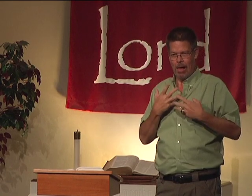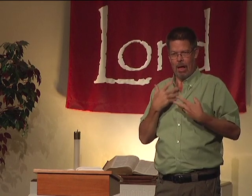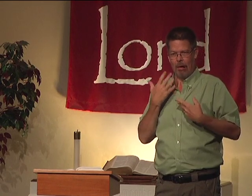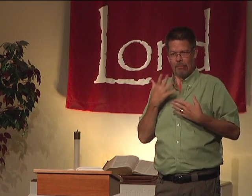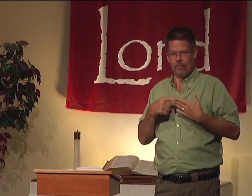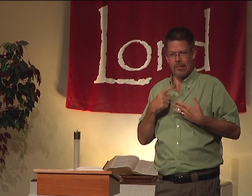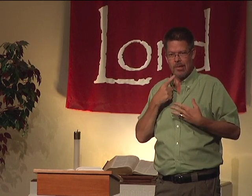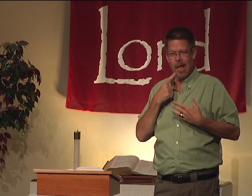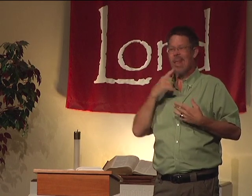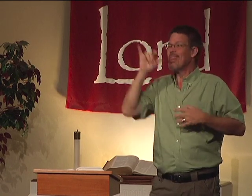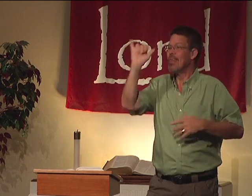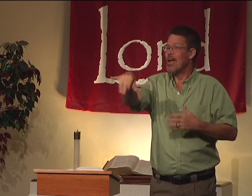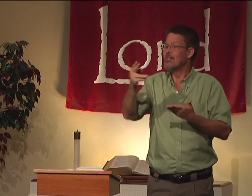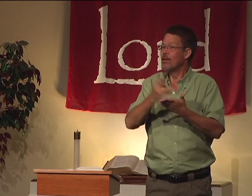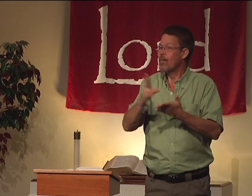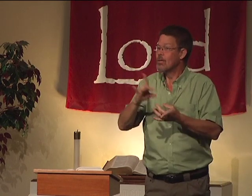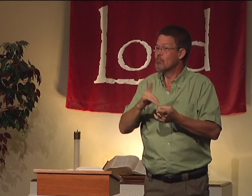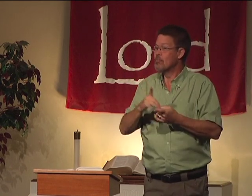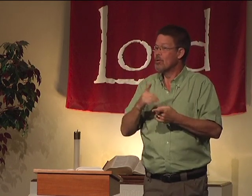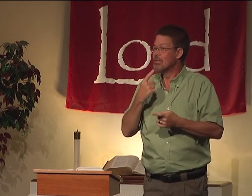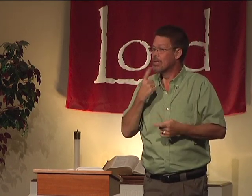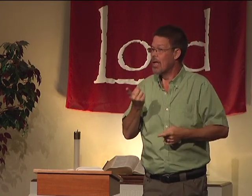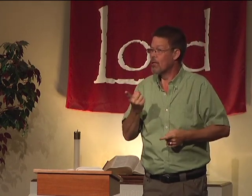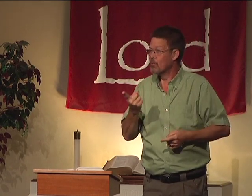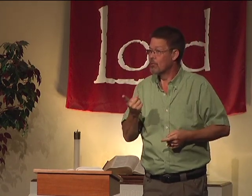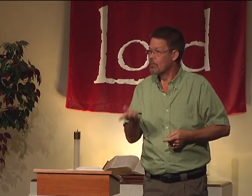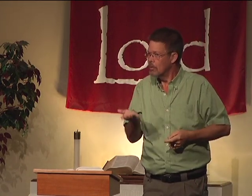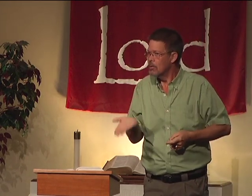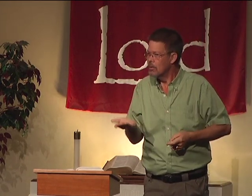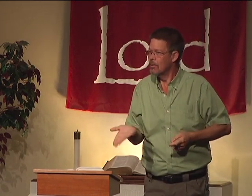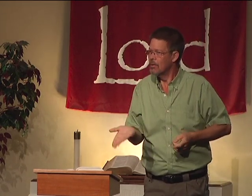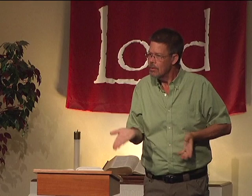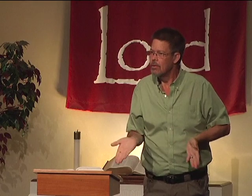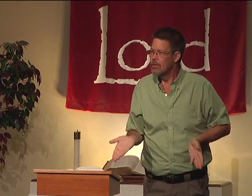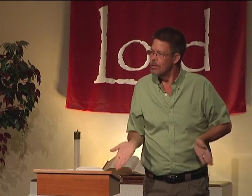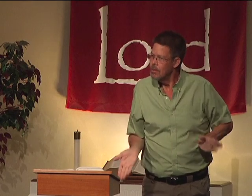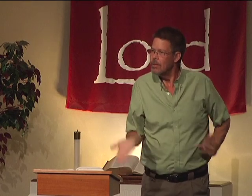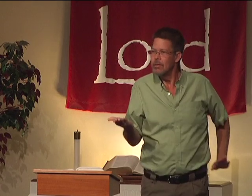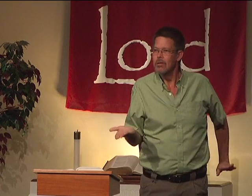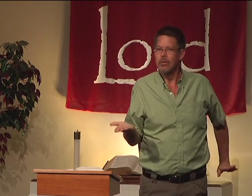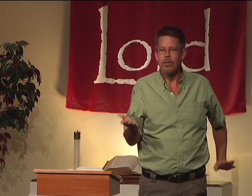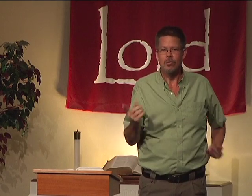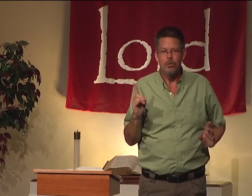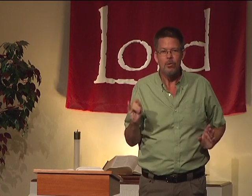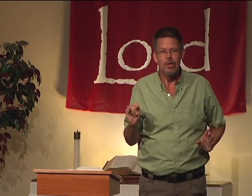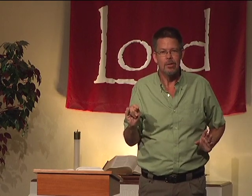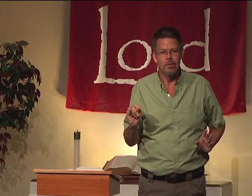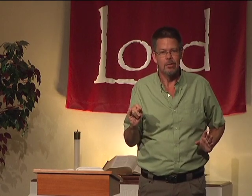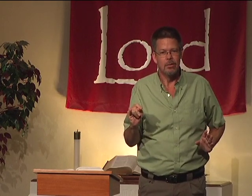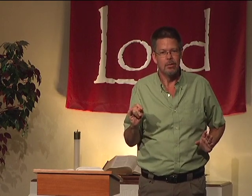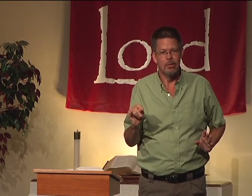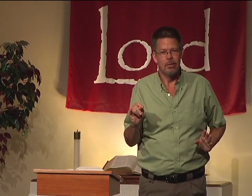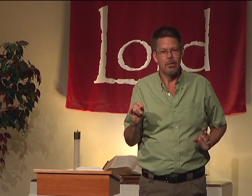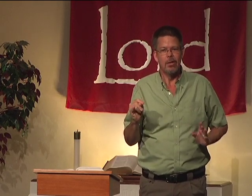like a little less confusing. See the Holy Spirit and use that. Do it.